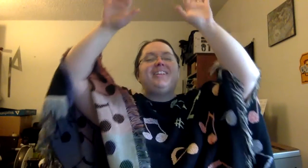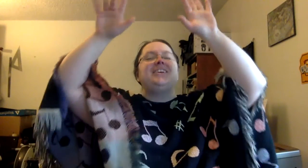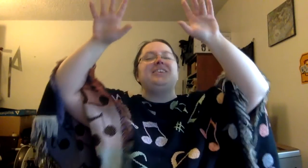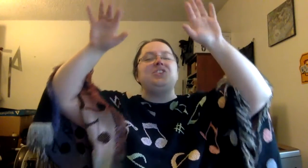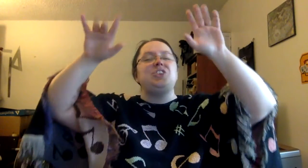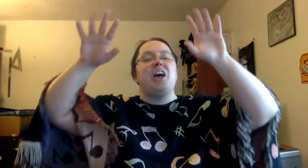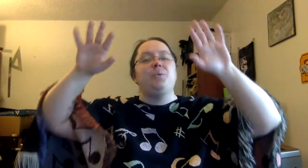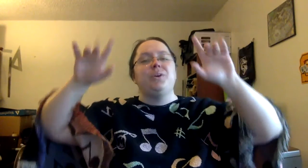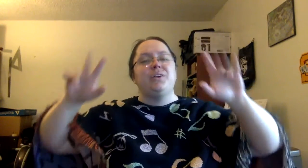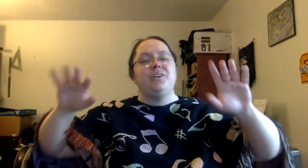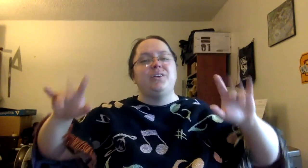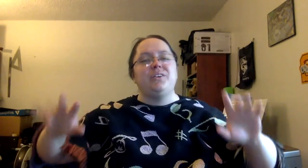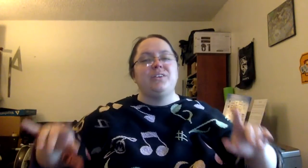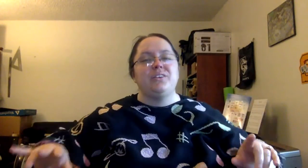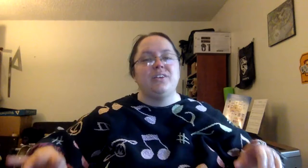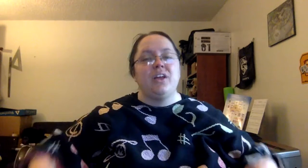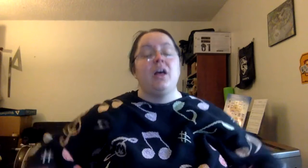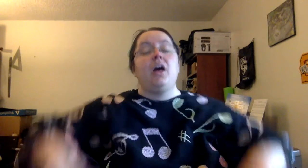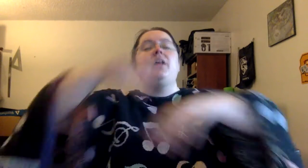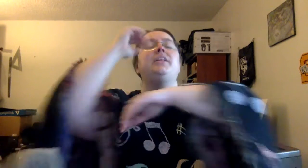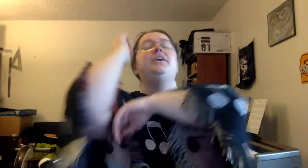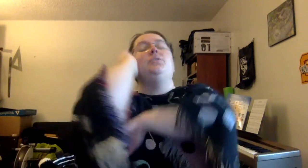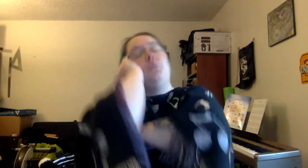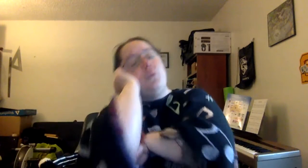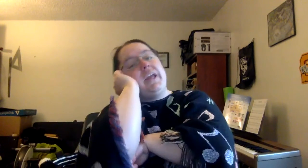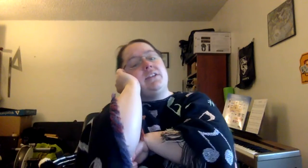little shower. A little weight.